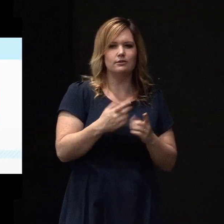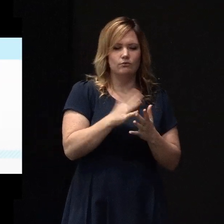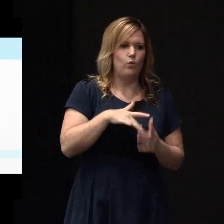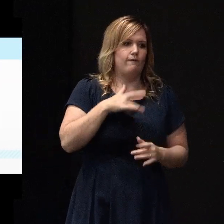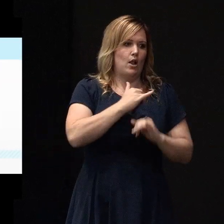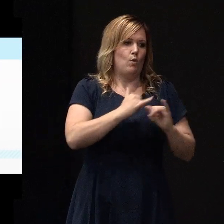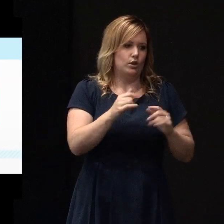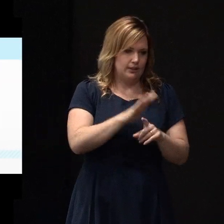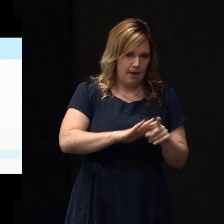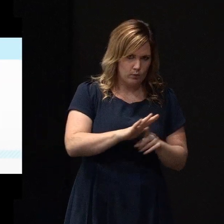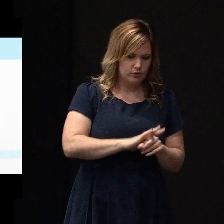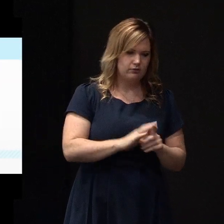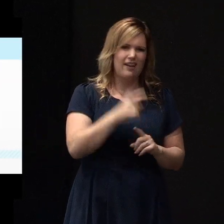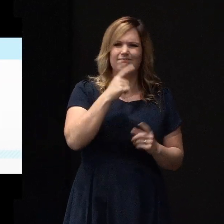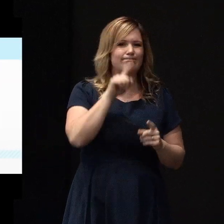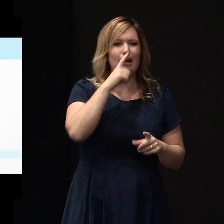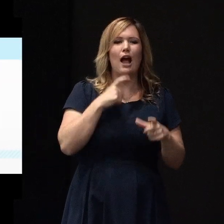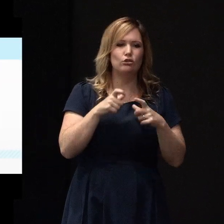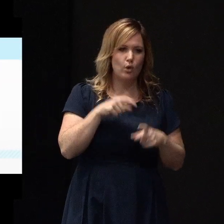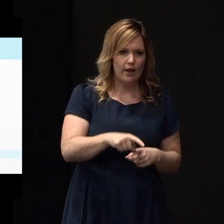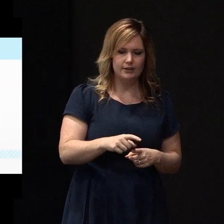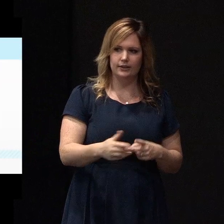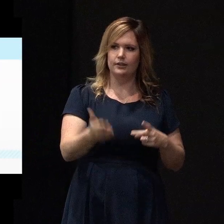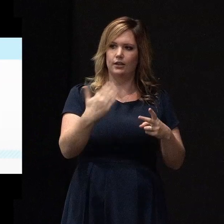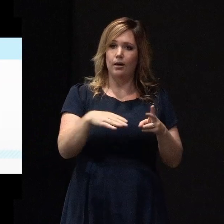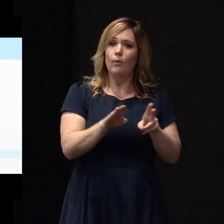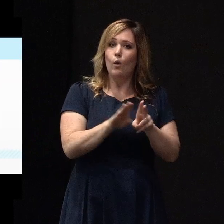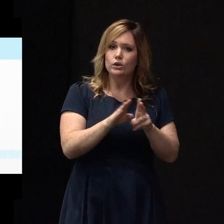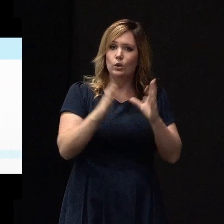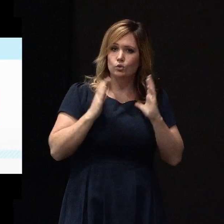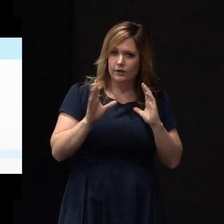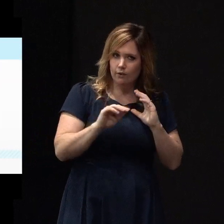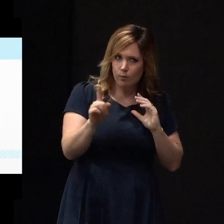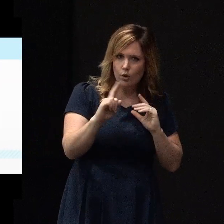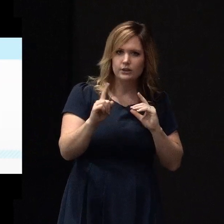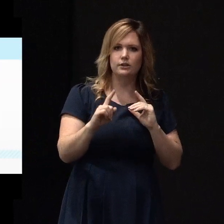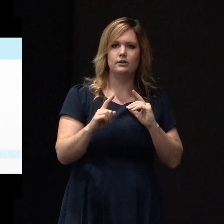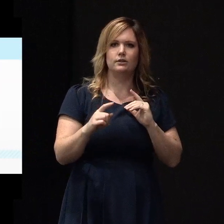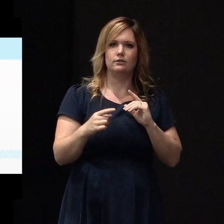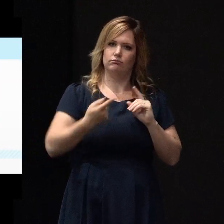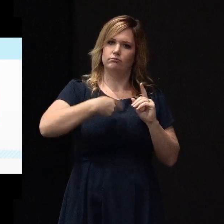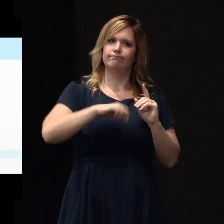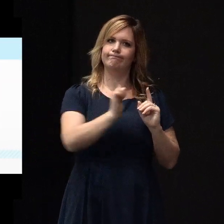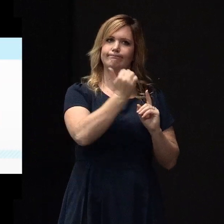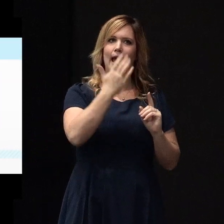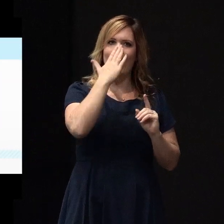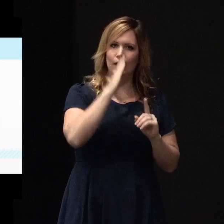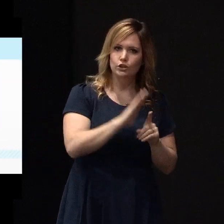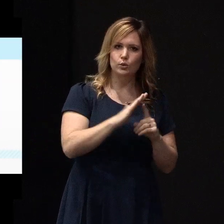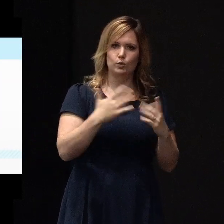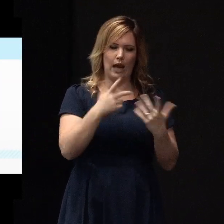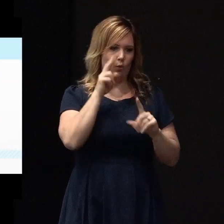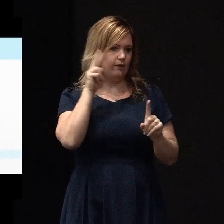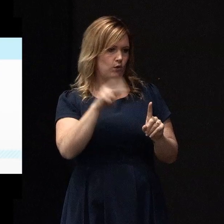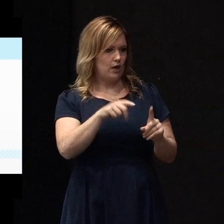the things we can't control. But the stress is also caused by the attitudes we have and the way we view it.